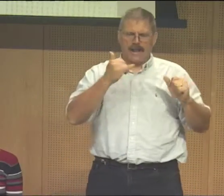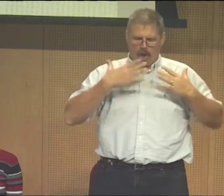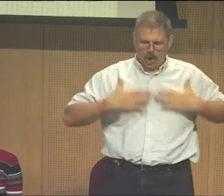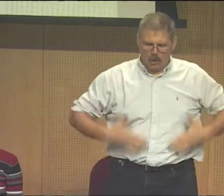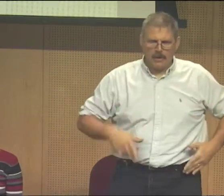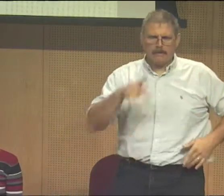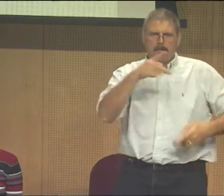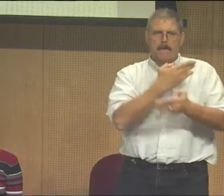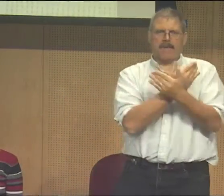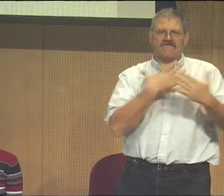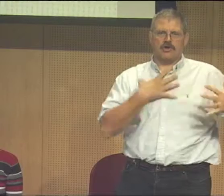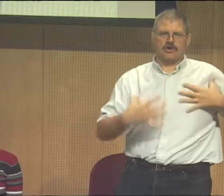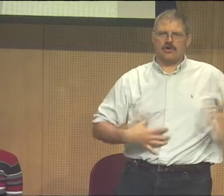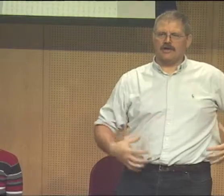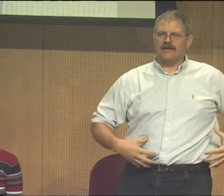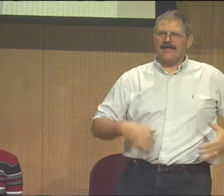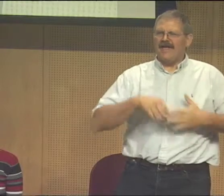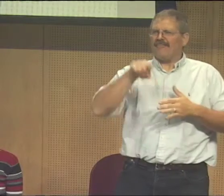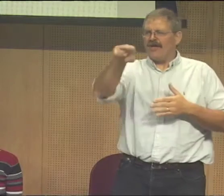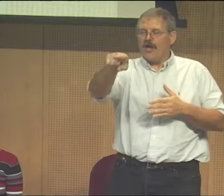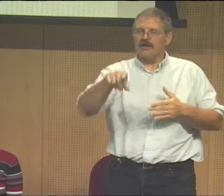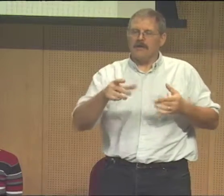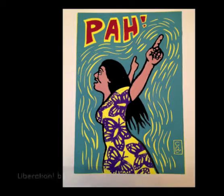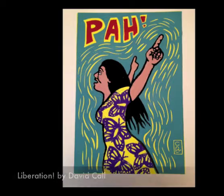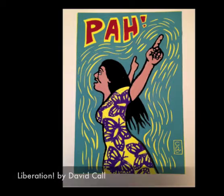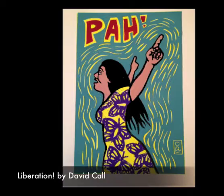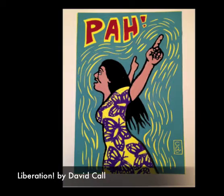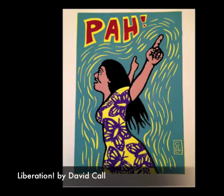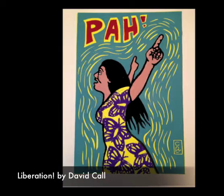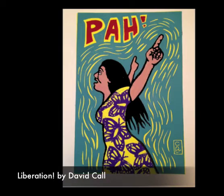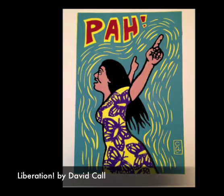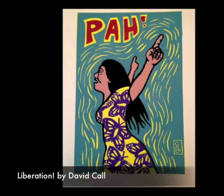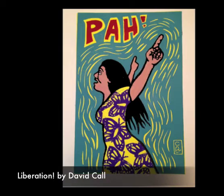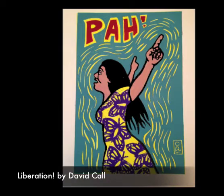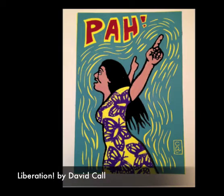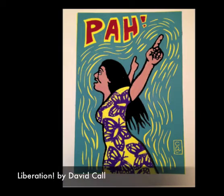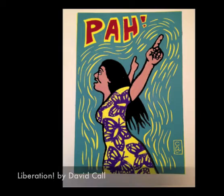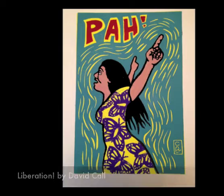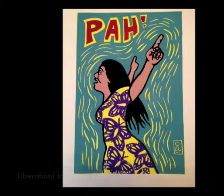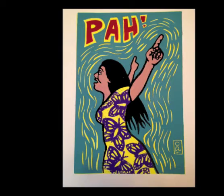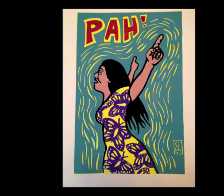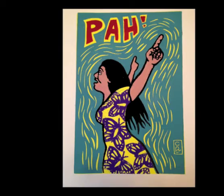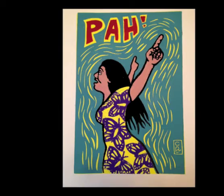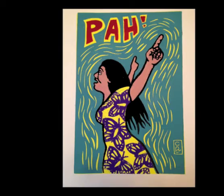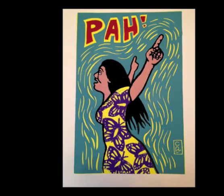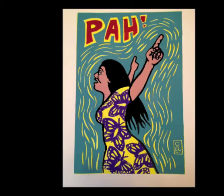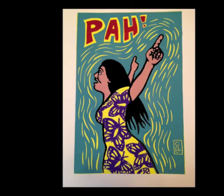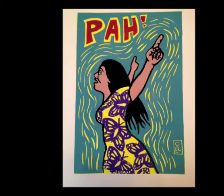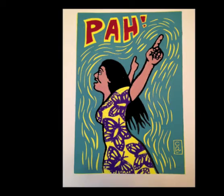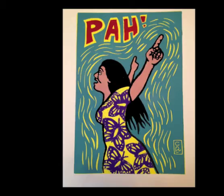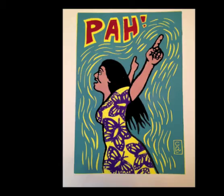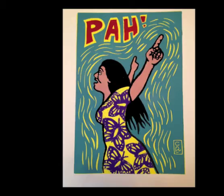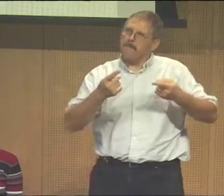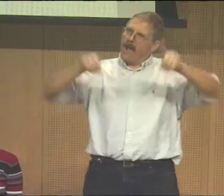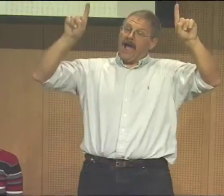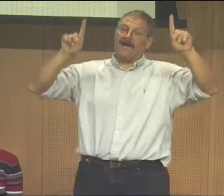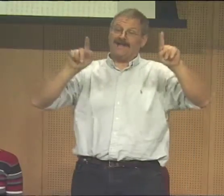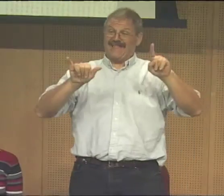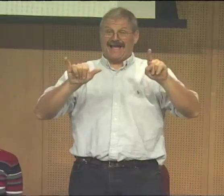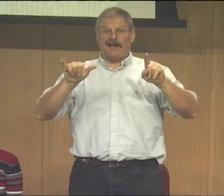There's another one I've created that has that with a lot of colors in it. And that's